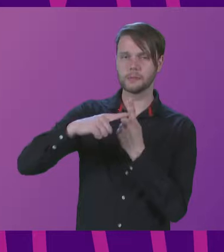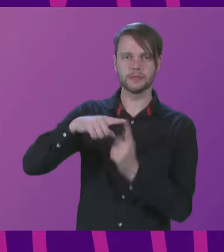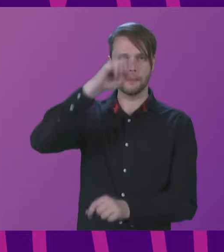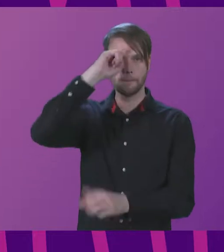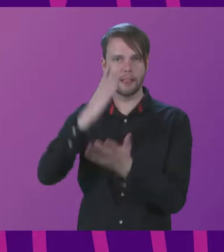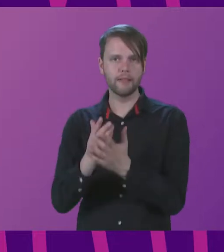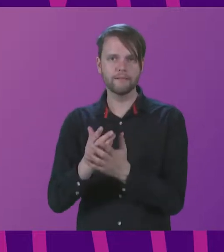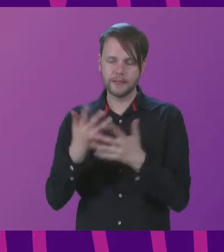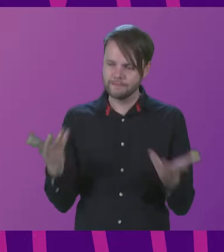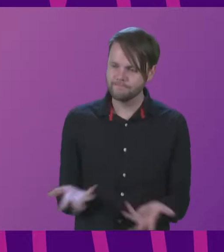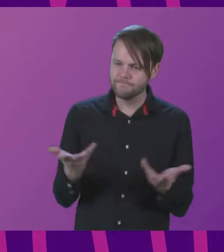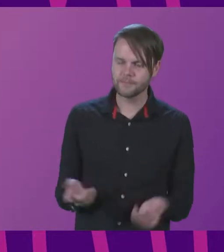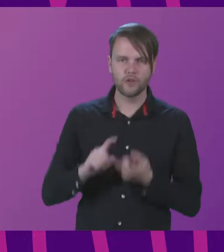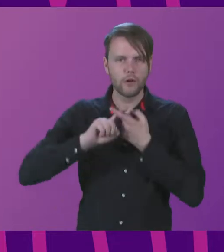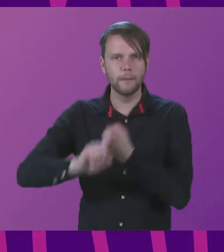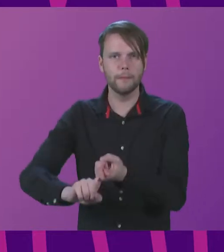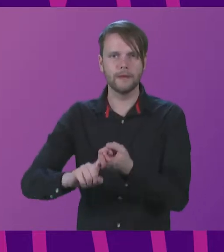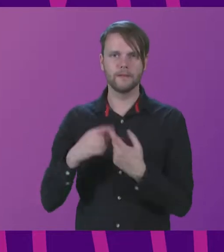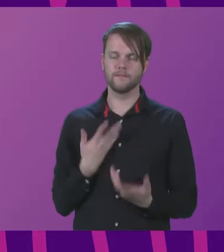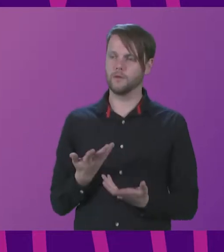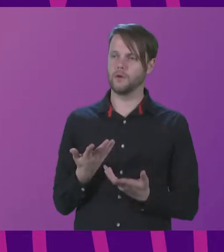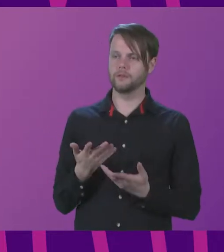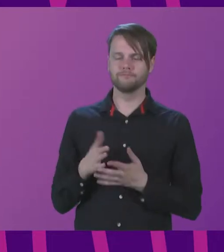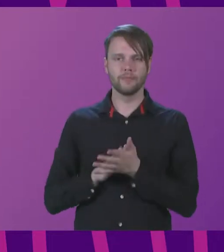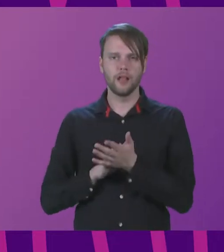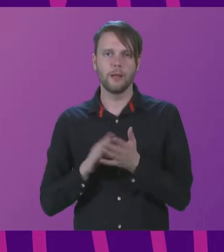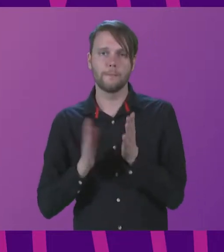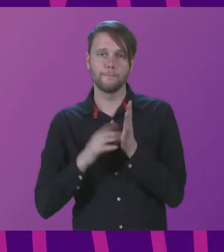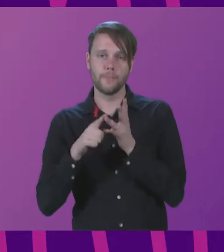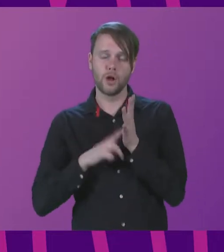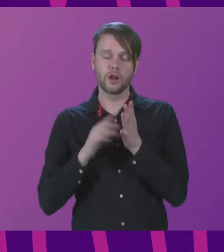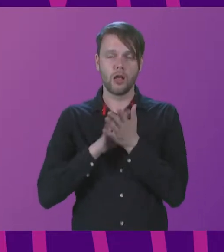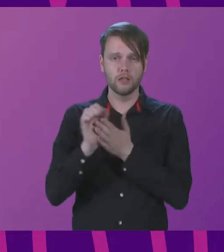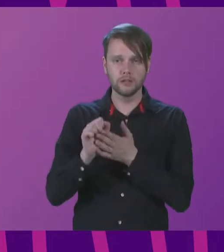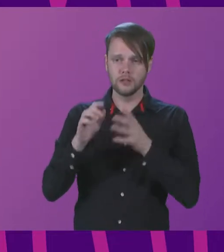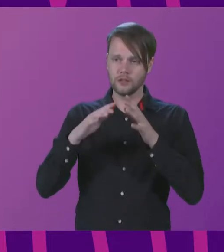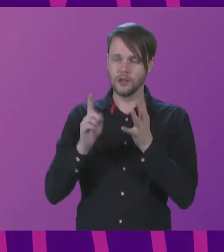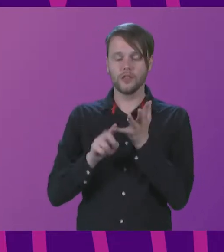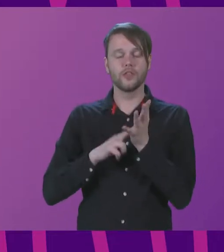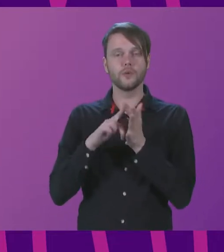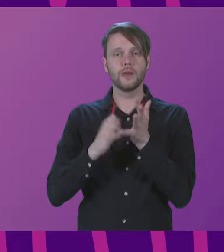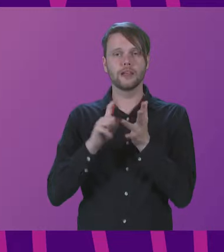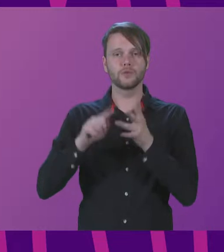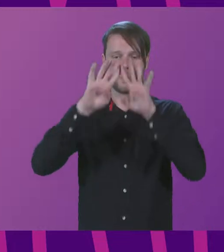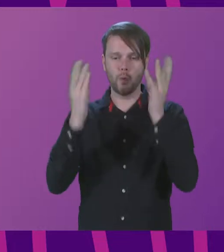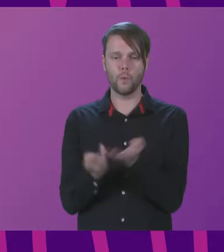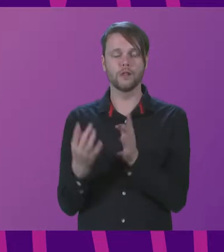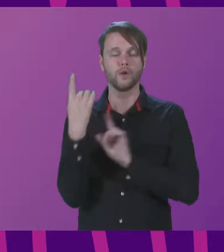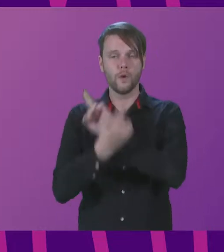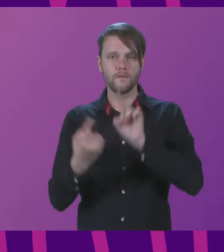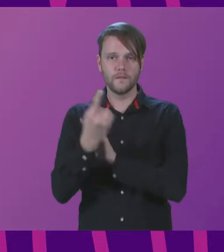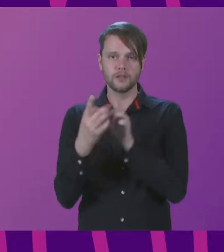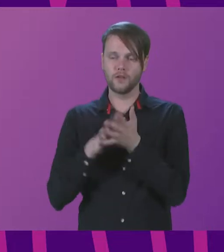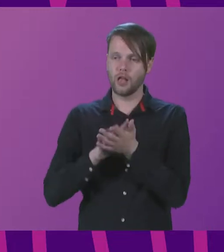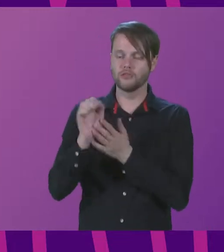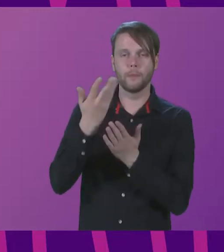drives our commitment to Mondia Cult, the UNESCO World Conference on Cultural Policies and Sustainable